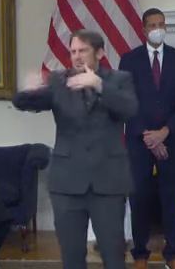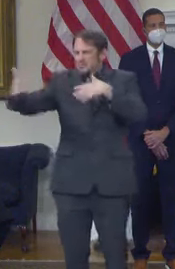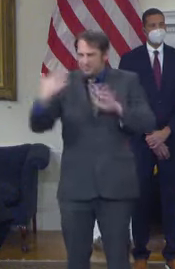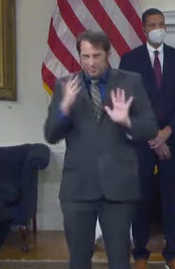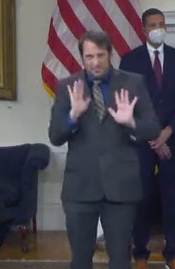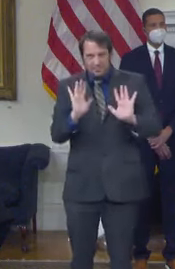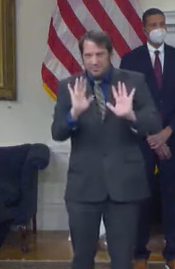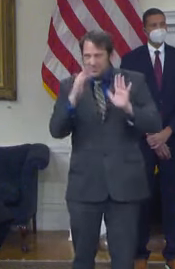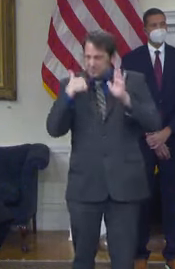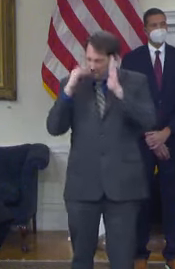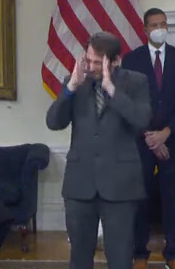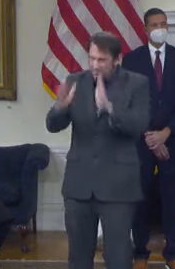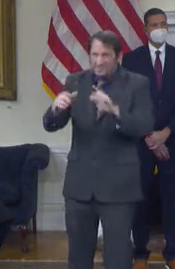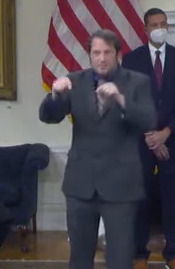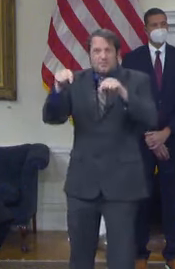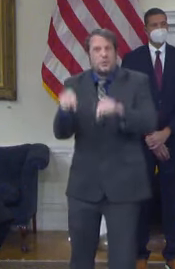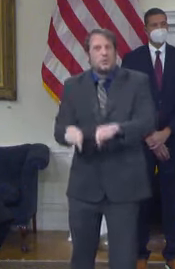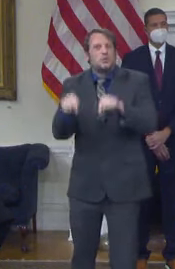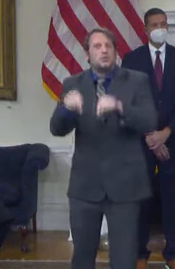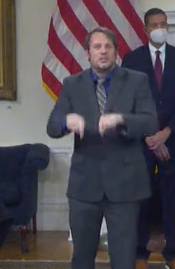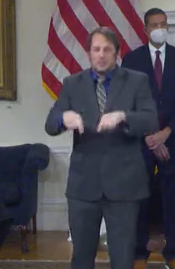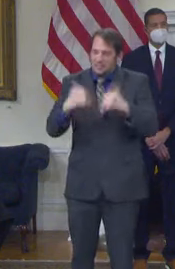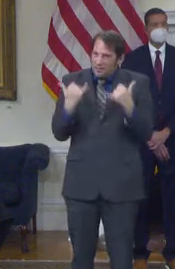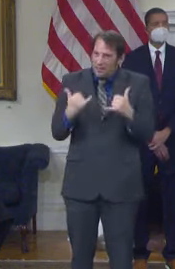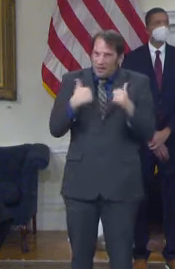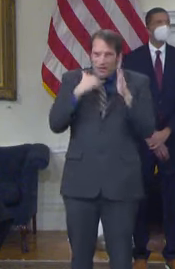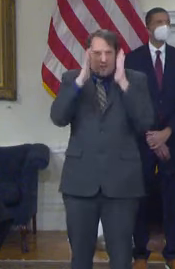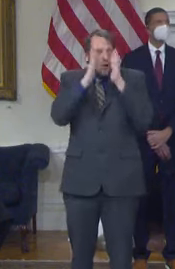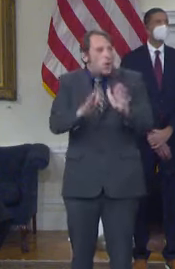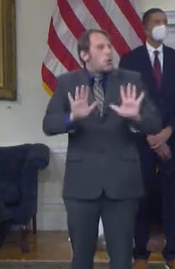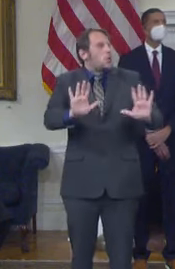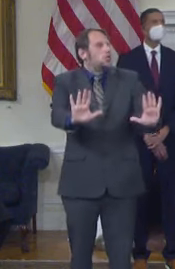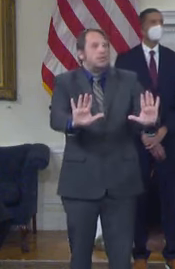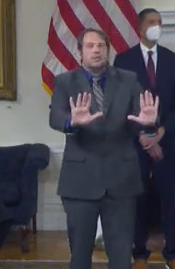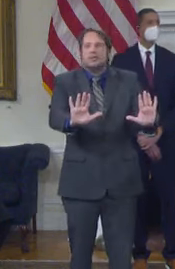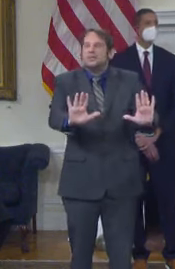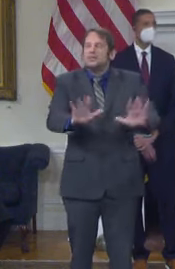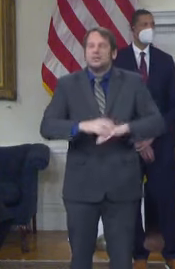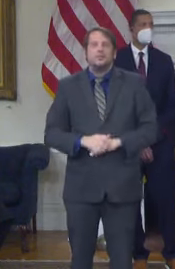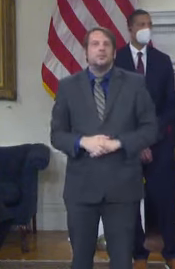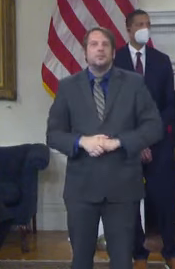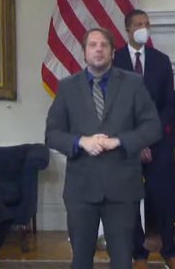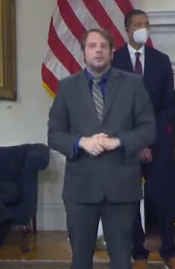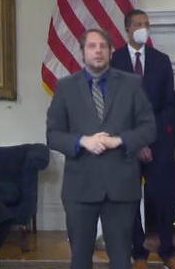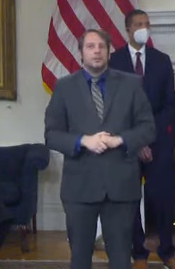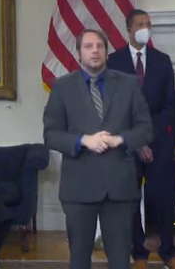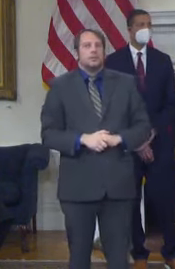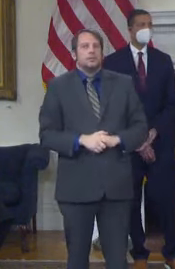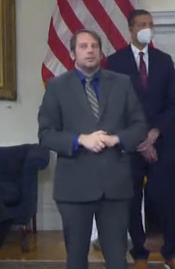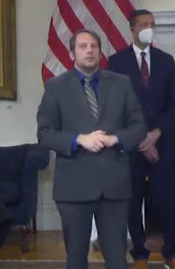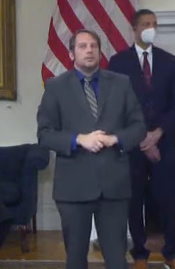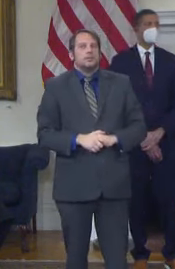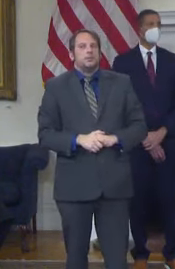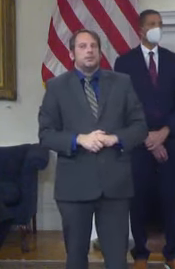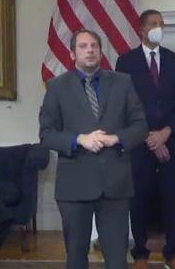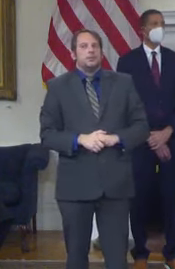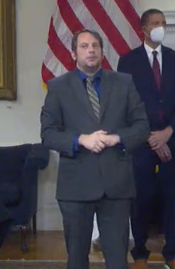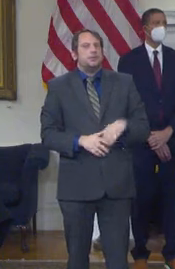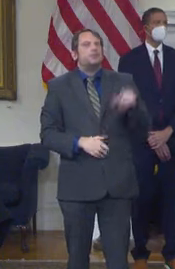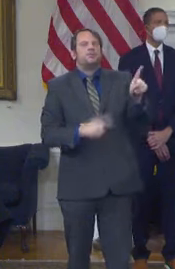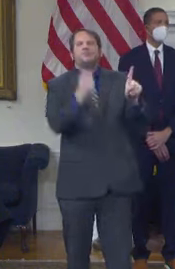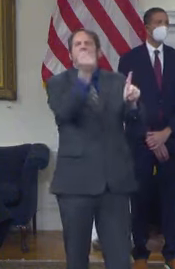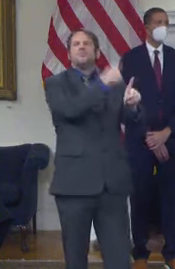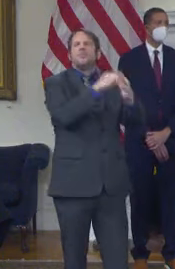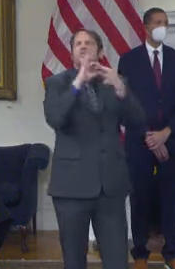have to start talking about 2024. Governor, back on the COVID front, would you like to see